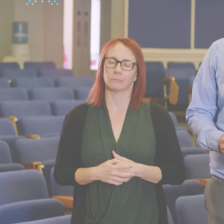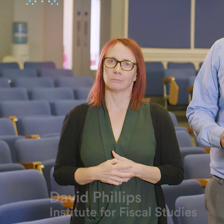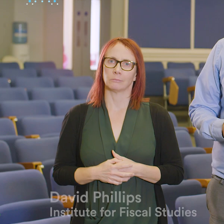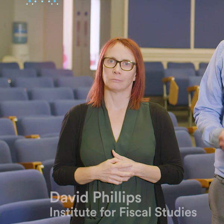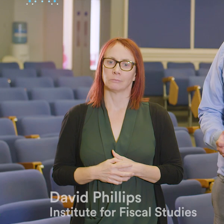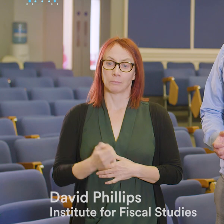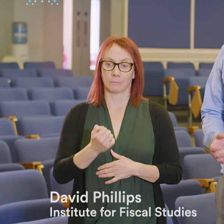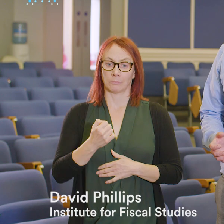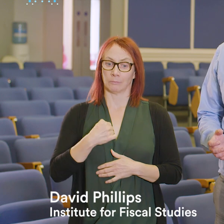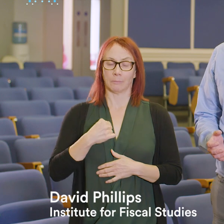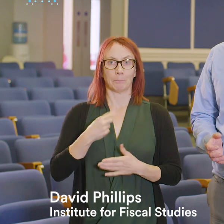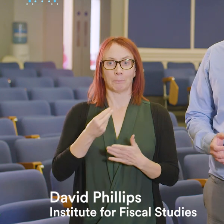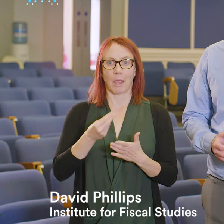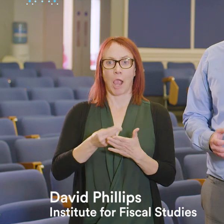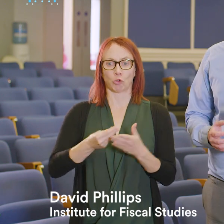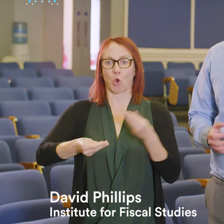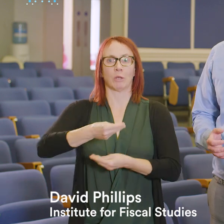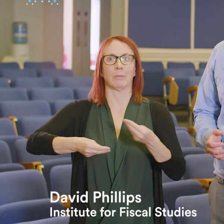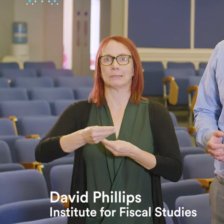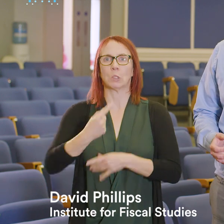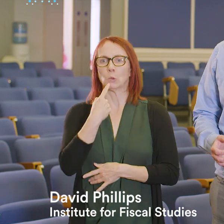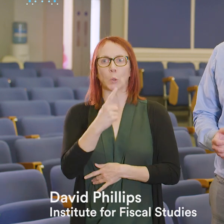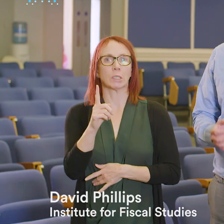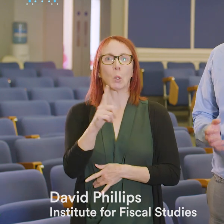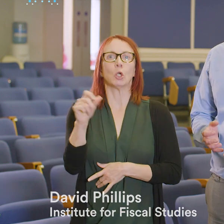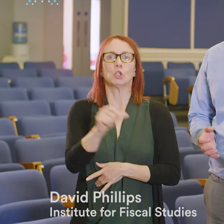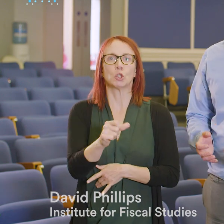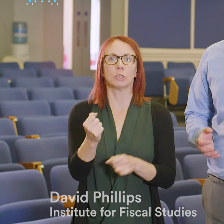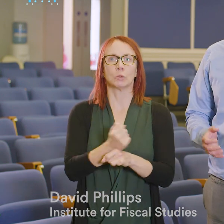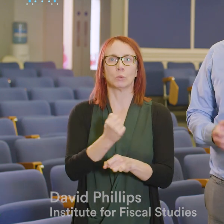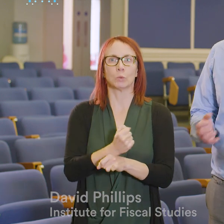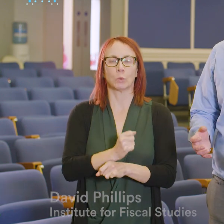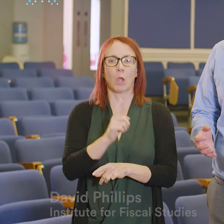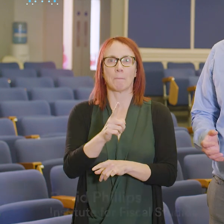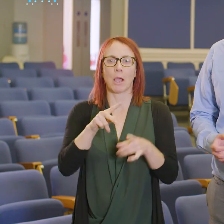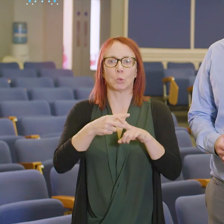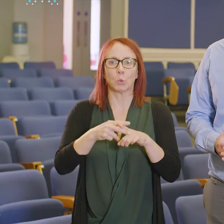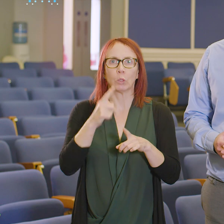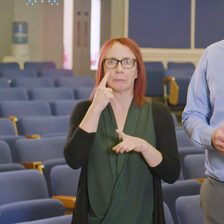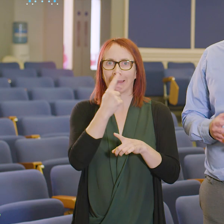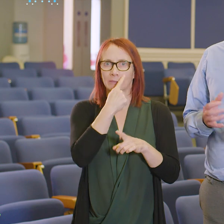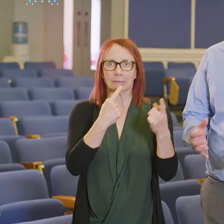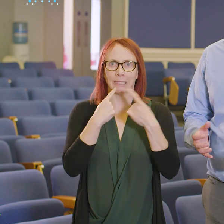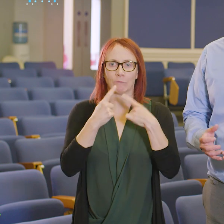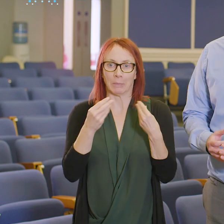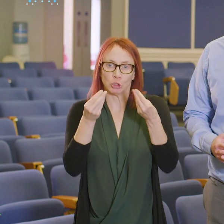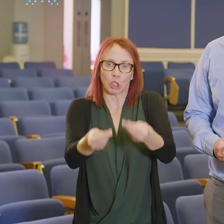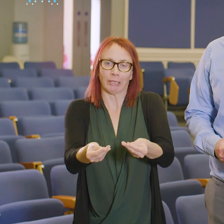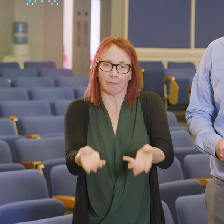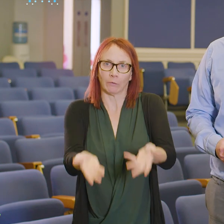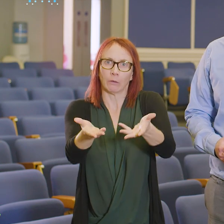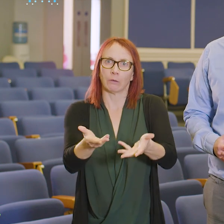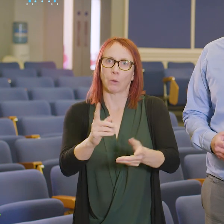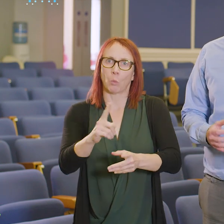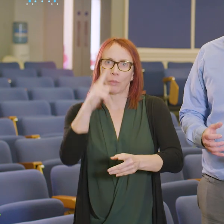My role as an economist here wasn't to tell people what they should do with tax but to really kind of give them sort of tools and evidence to think about what they think the tax system should